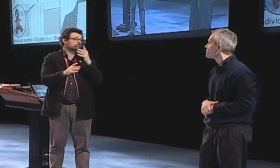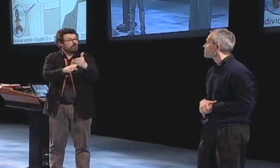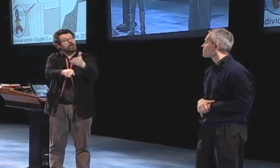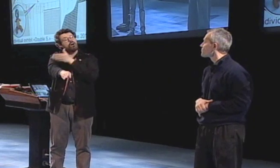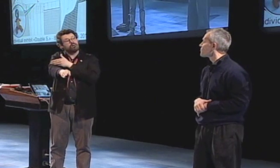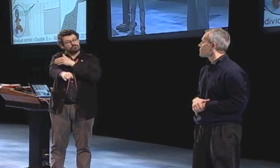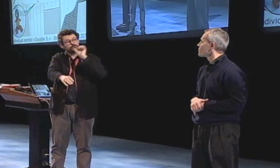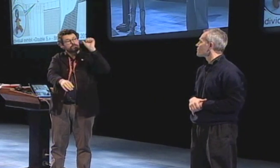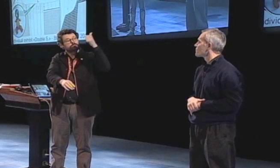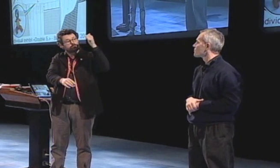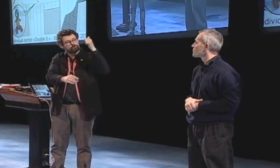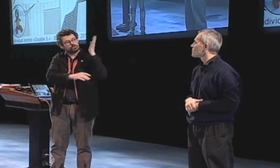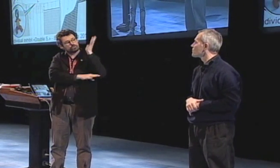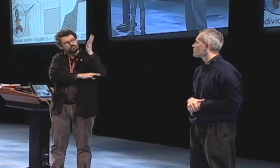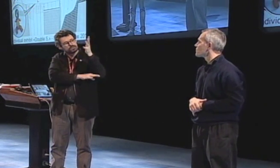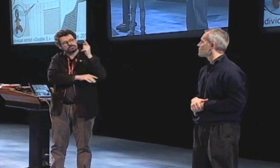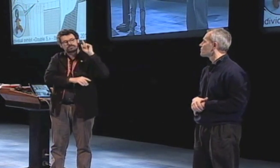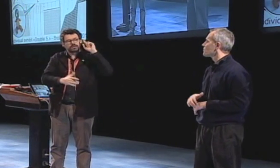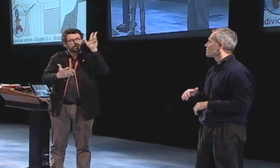before